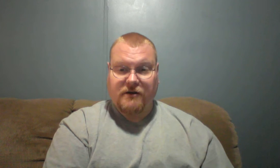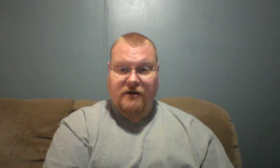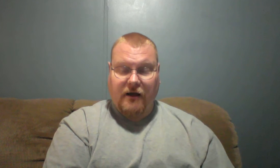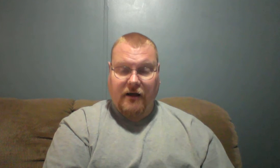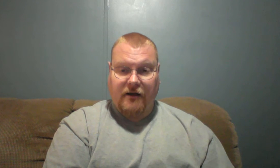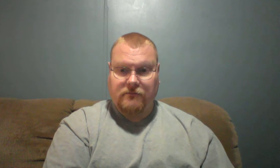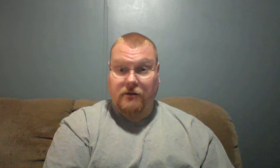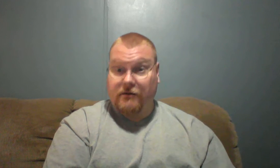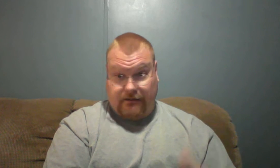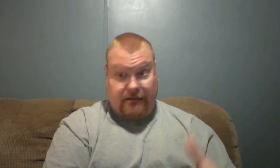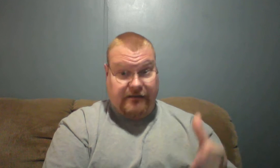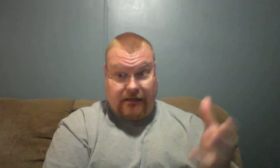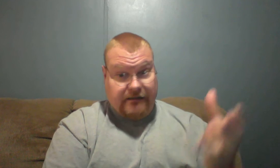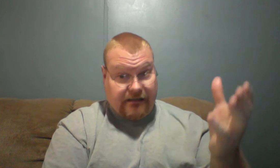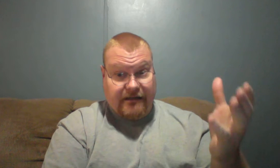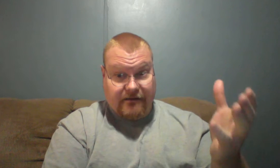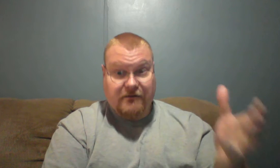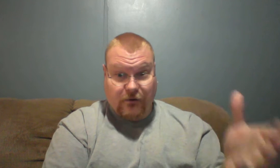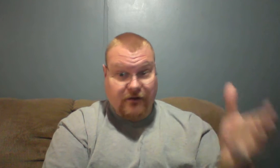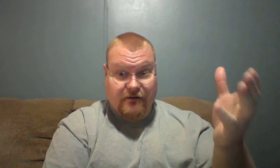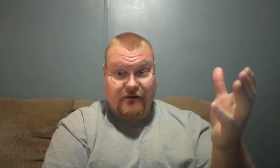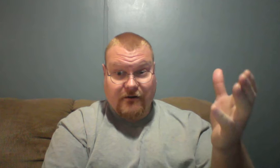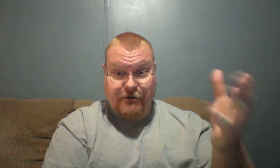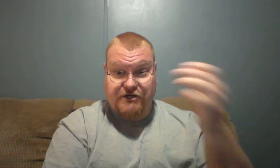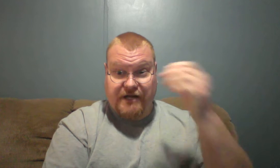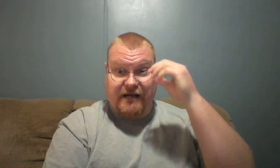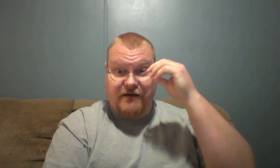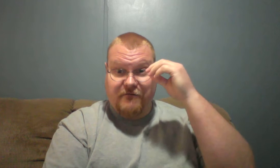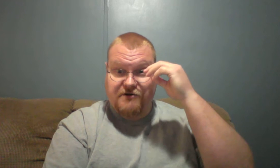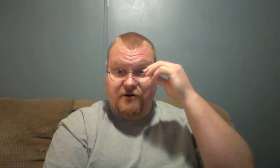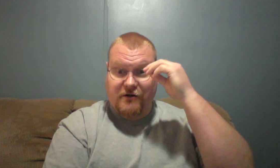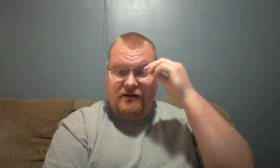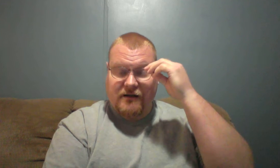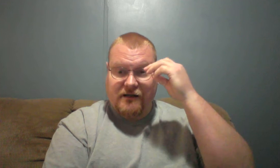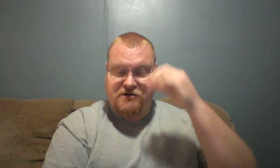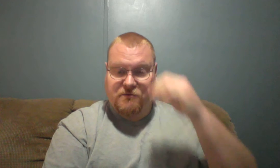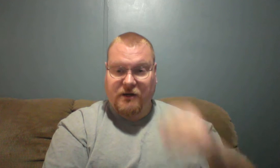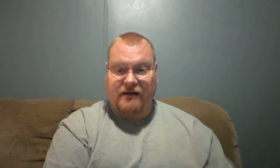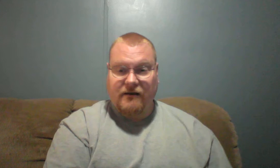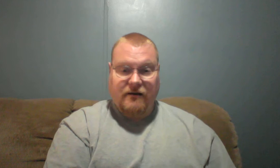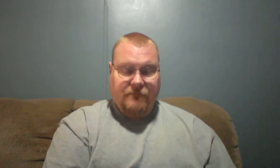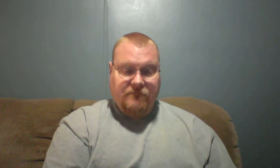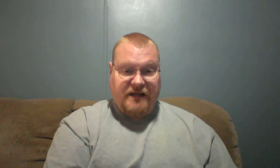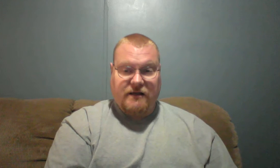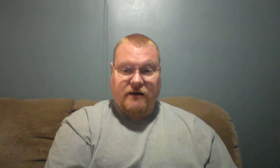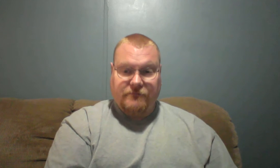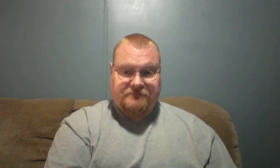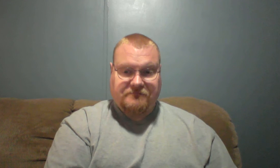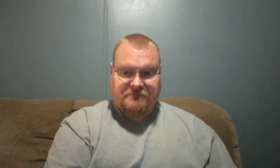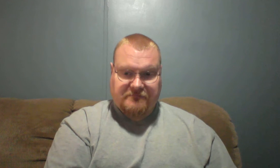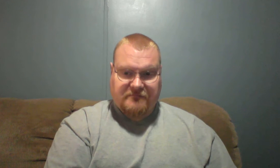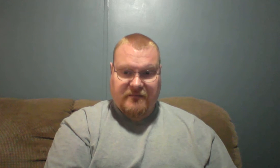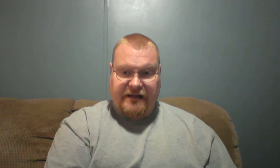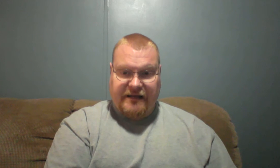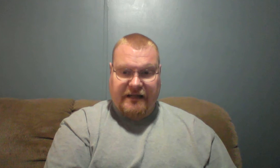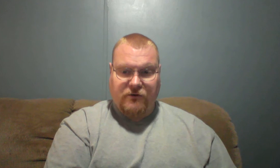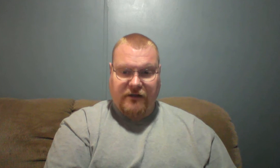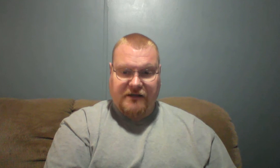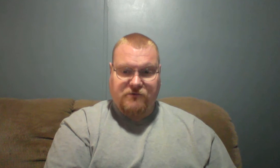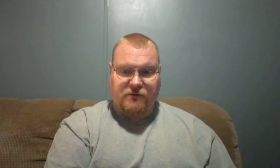Uh, it's like they didn't when Christianity first started to, to spread. And, you know, it did, it really does. When you,